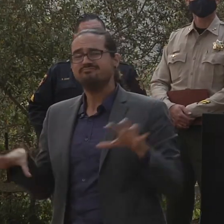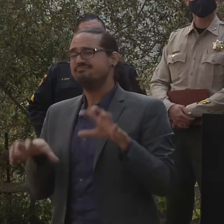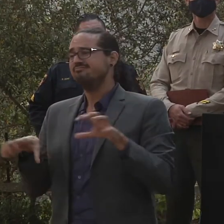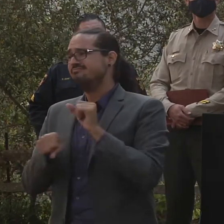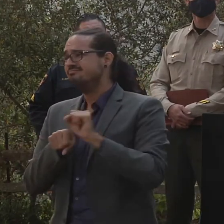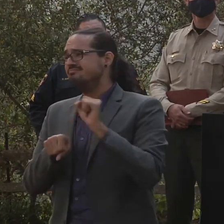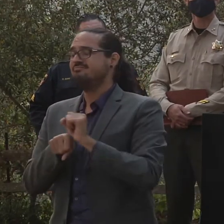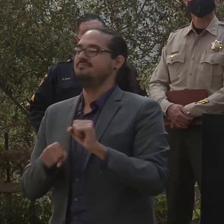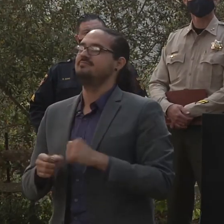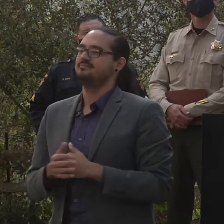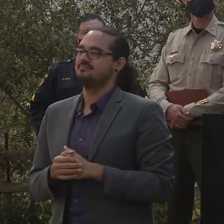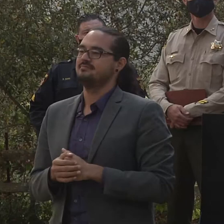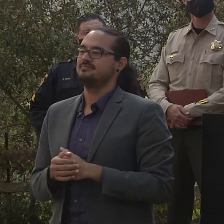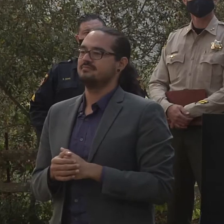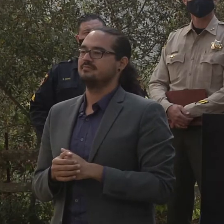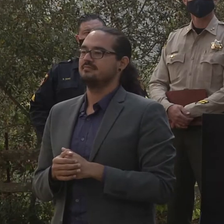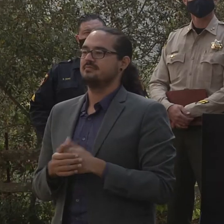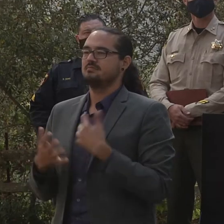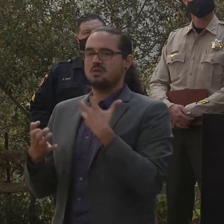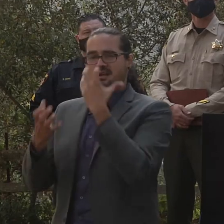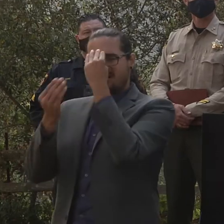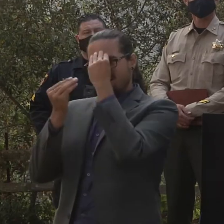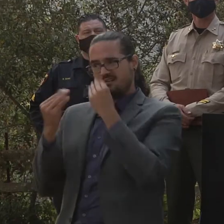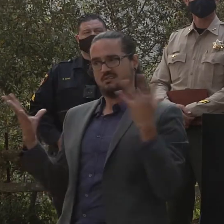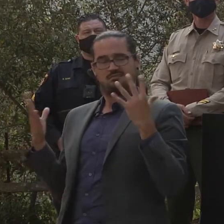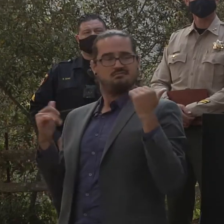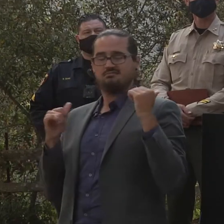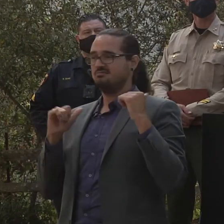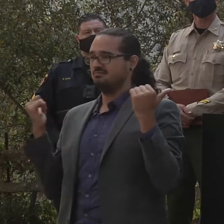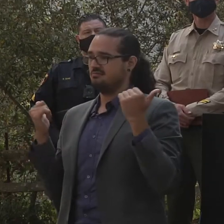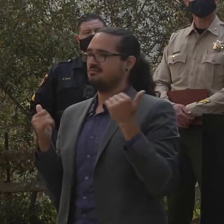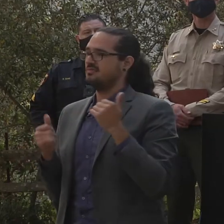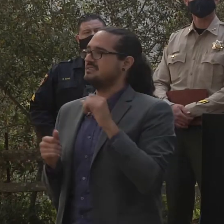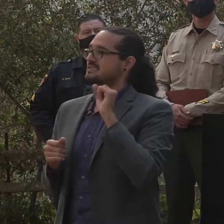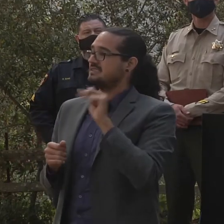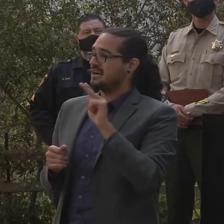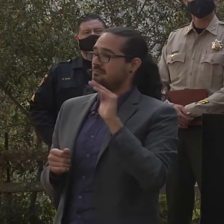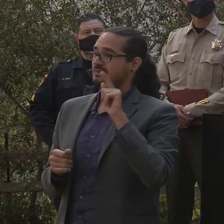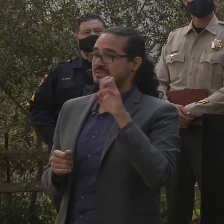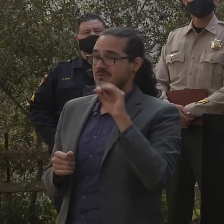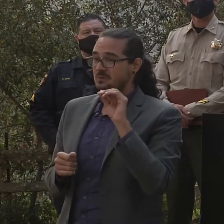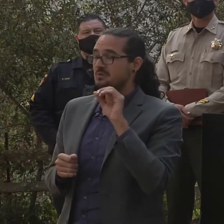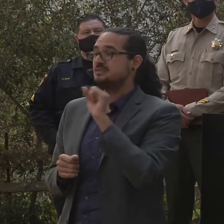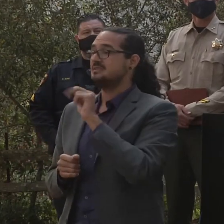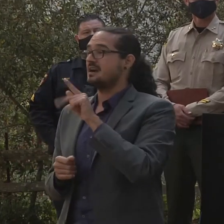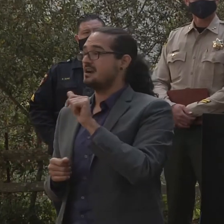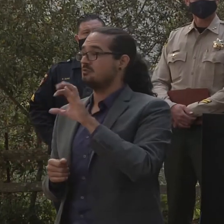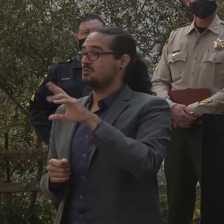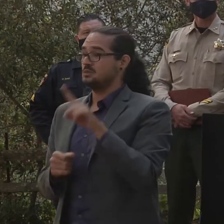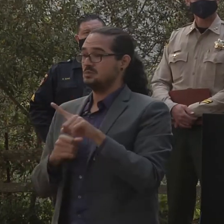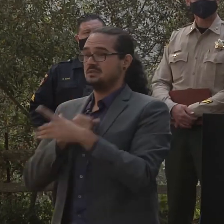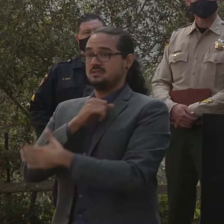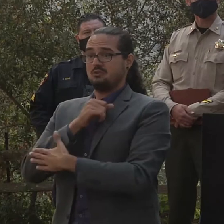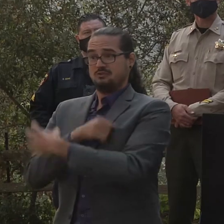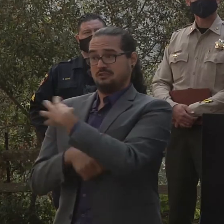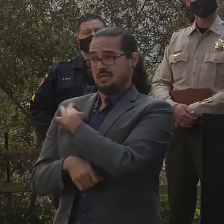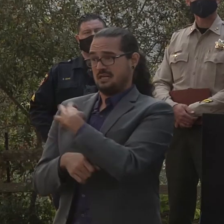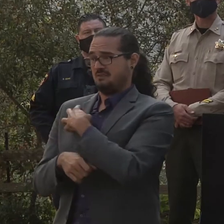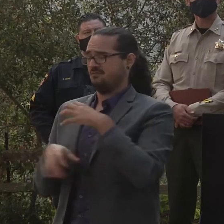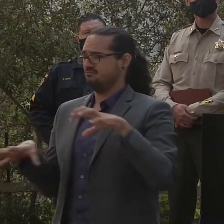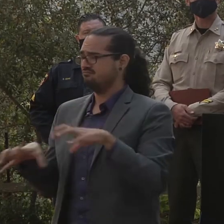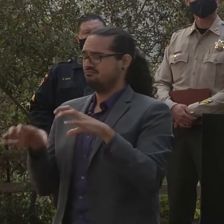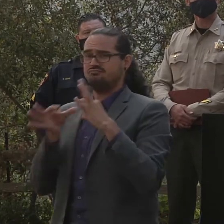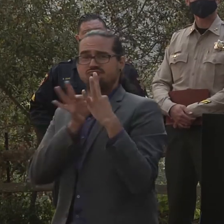uh appreciation to both the San Mateo County and the Santa Cruz County Sheriff's Department. The true inter operation coordination